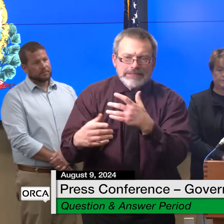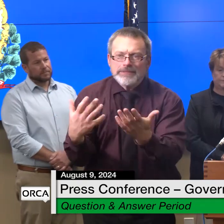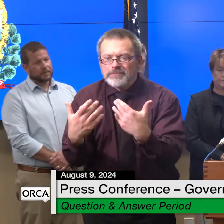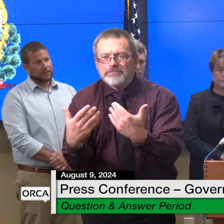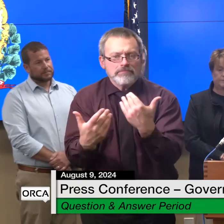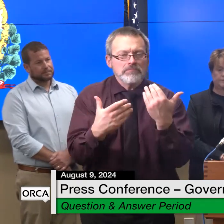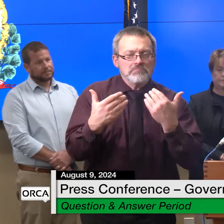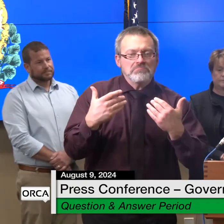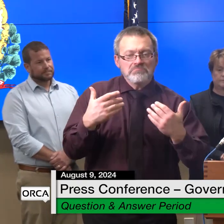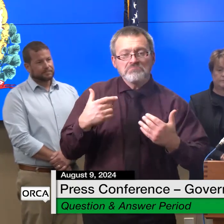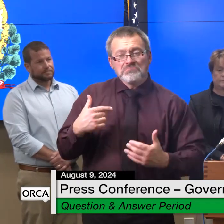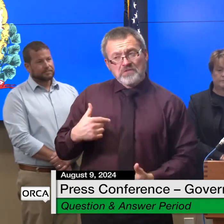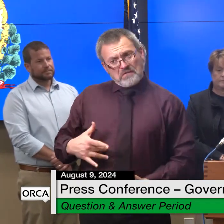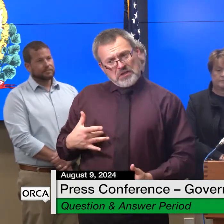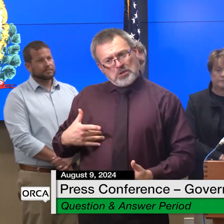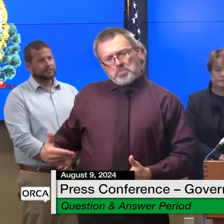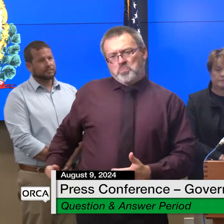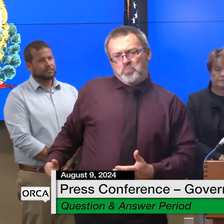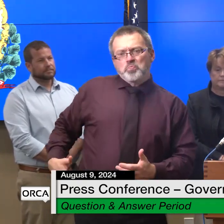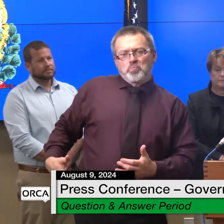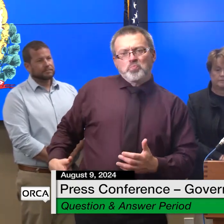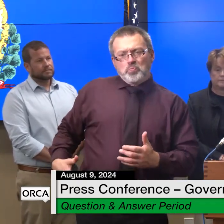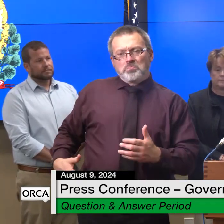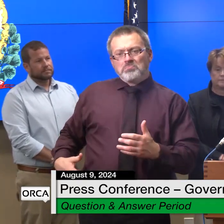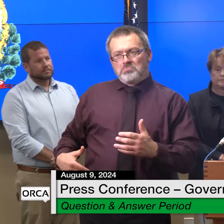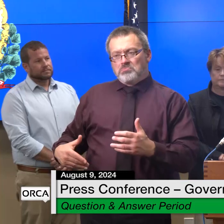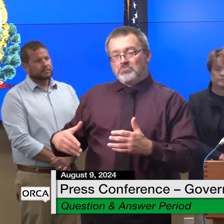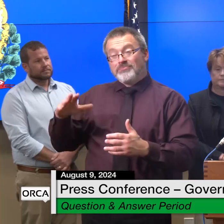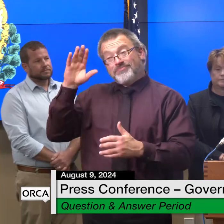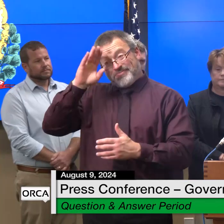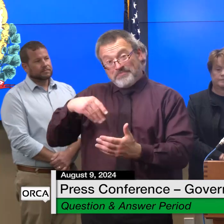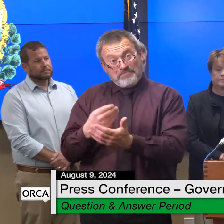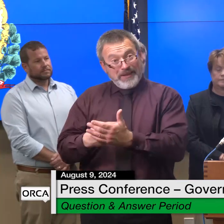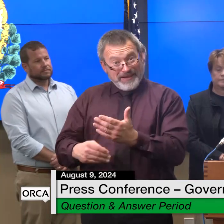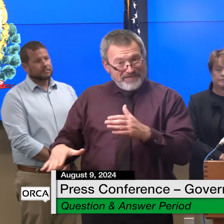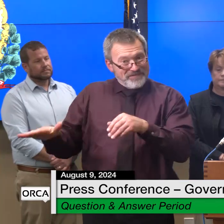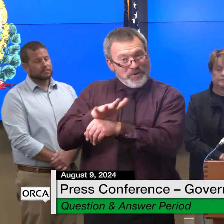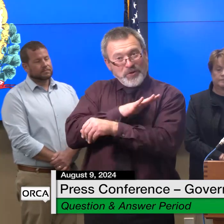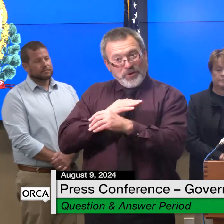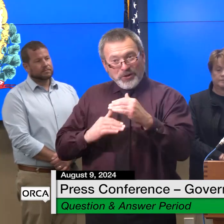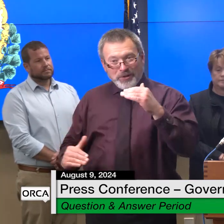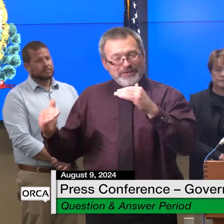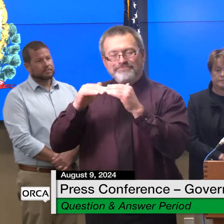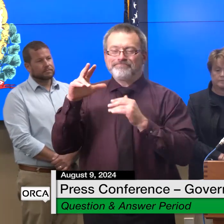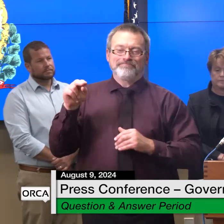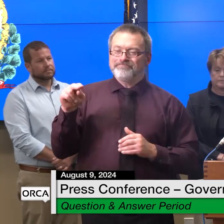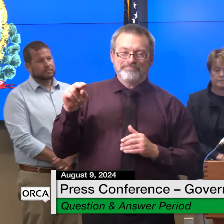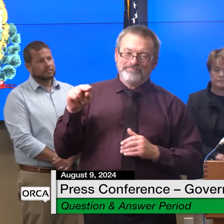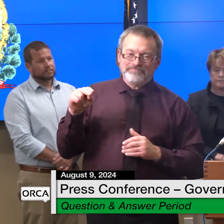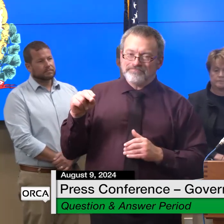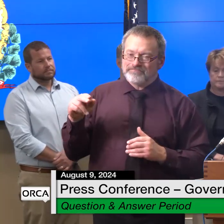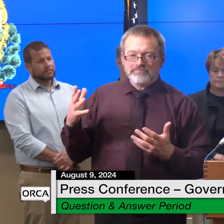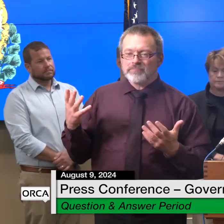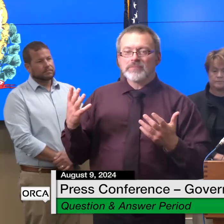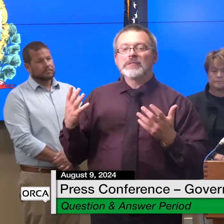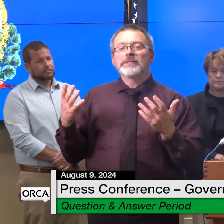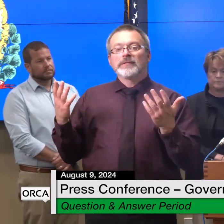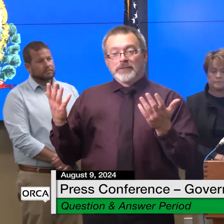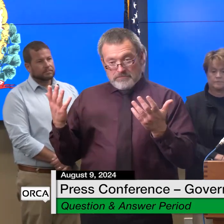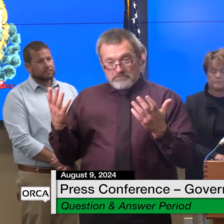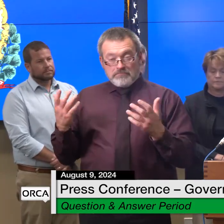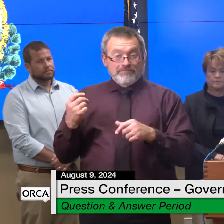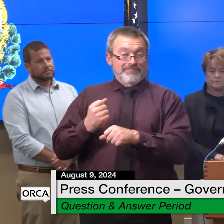good like the governor said it's not going to make anybody whole but we feel compared to last year based on what folks are reporting